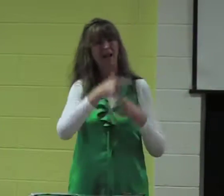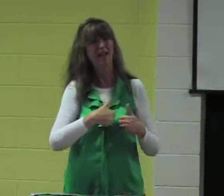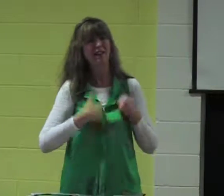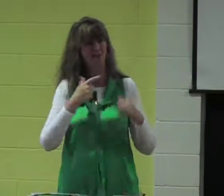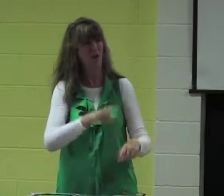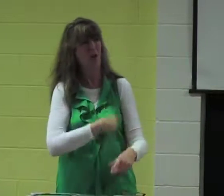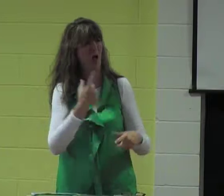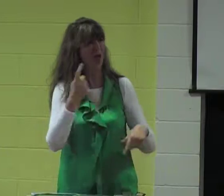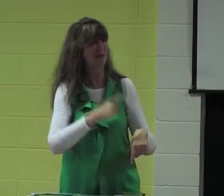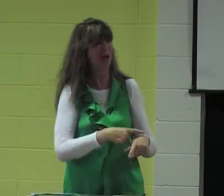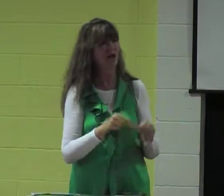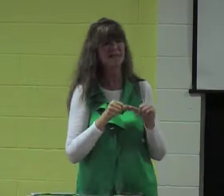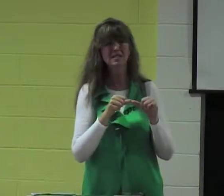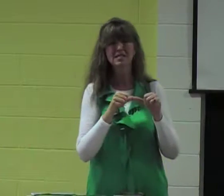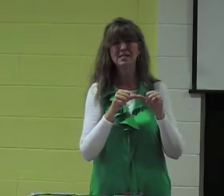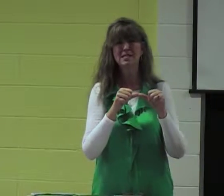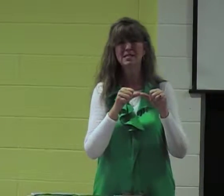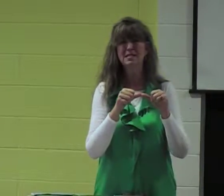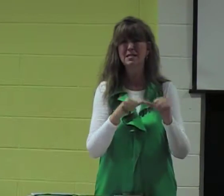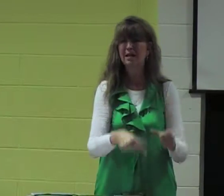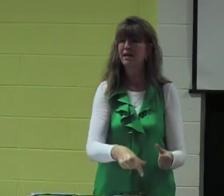That's kind of sad. He was a long time, too.